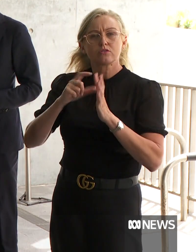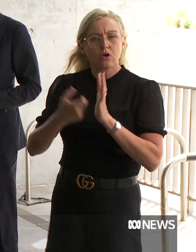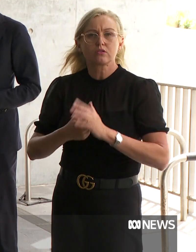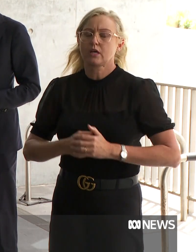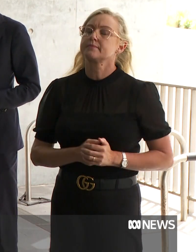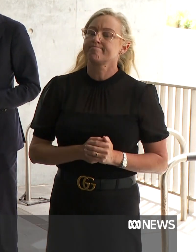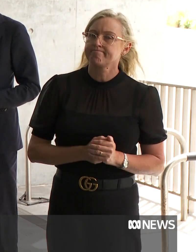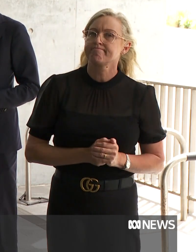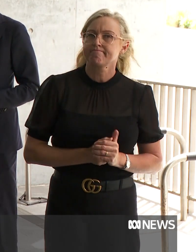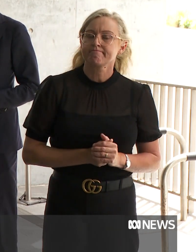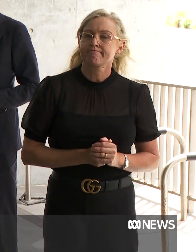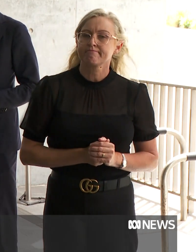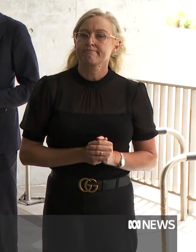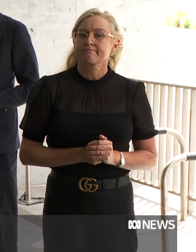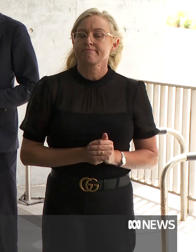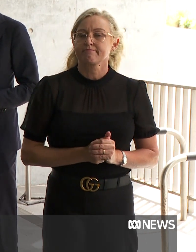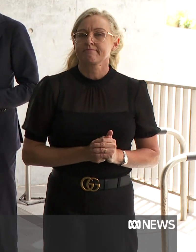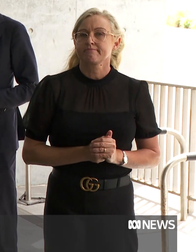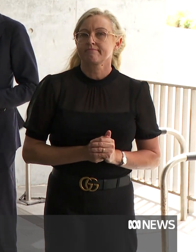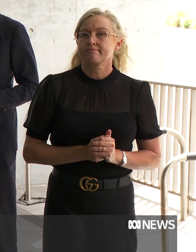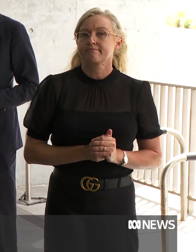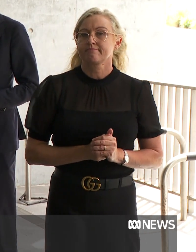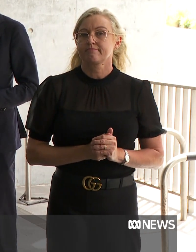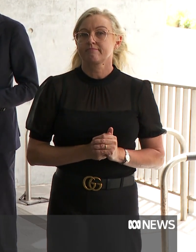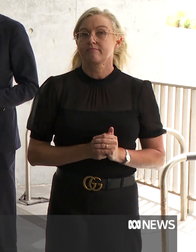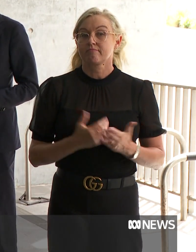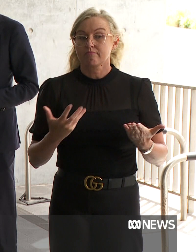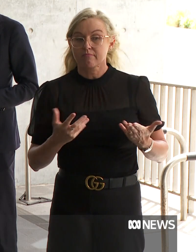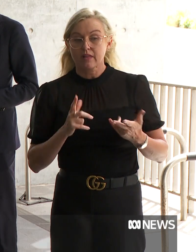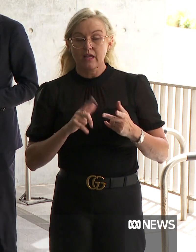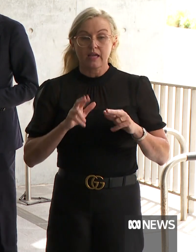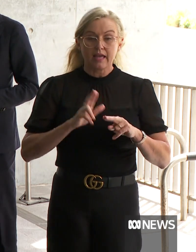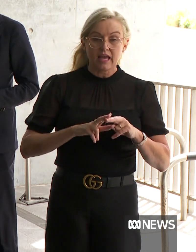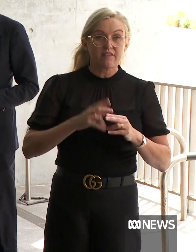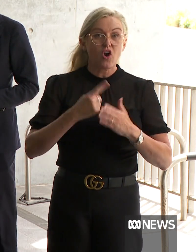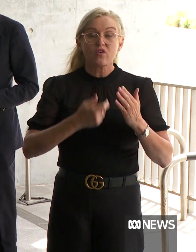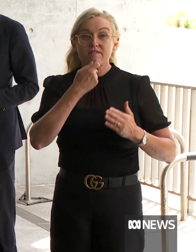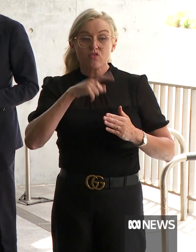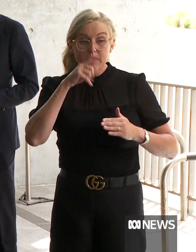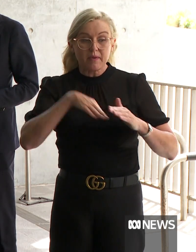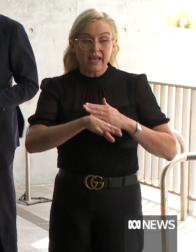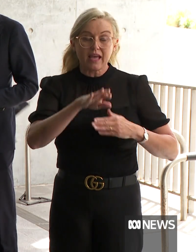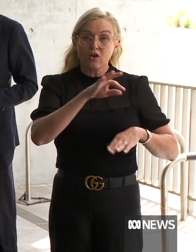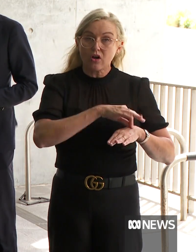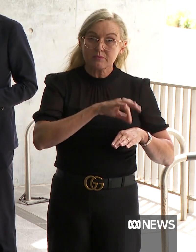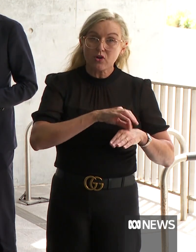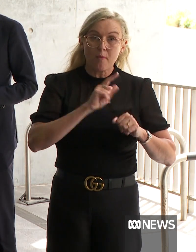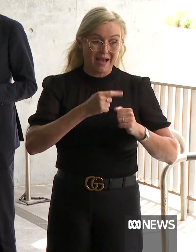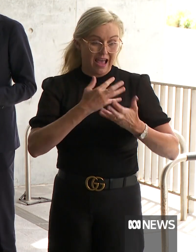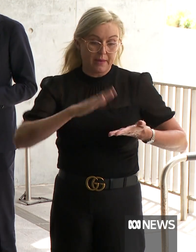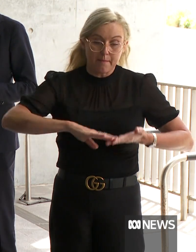more cases across the population can lead, even if a smaller proportion of them lead to hospitalisations,